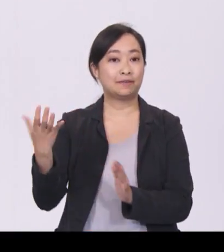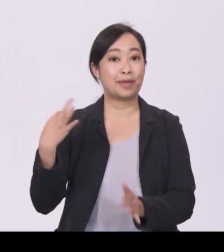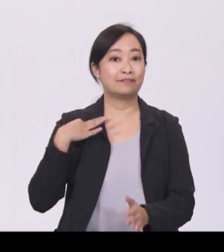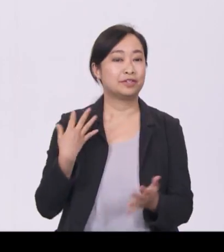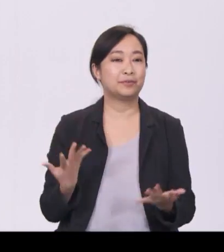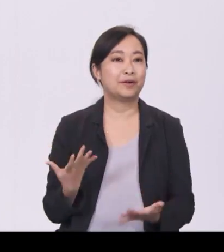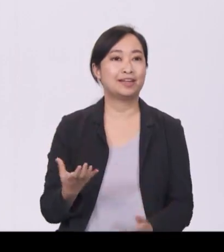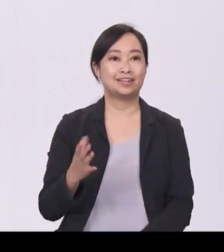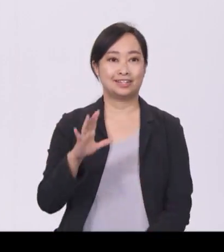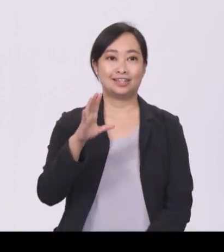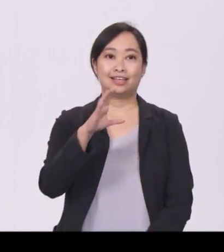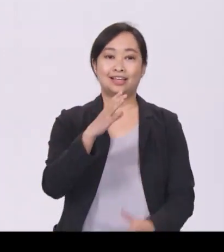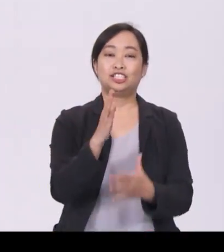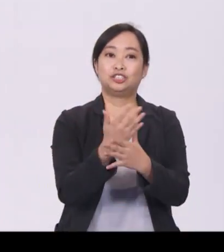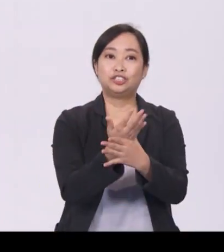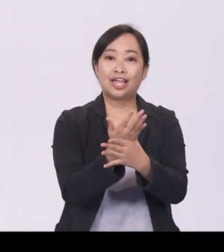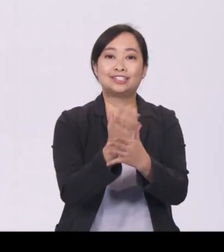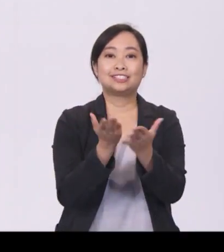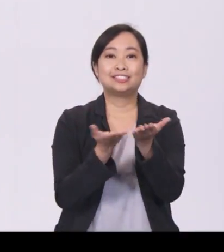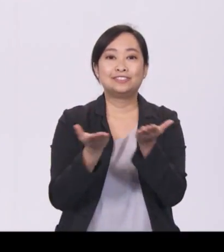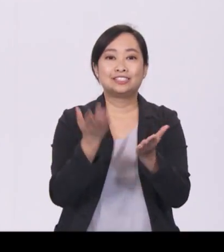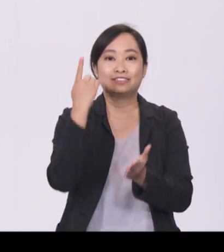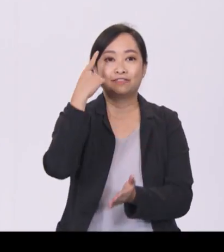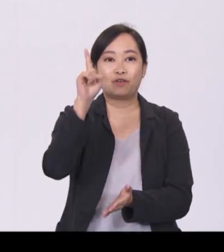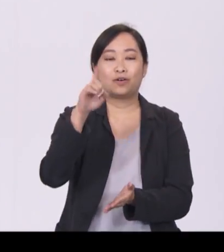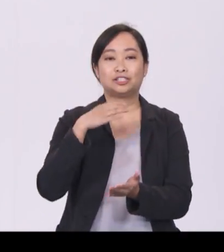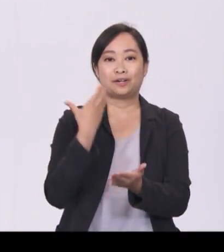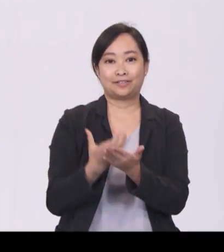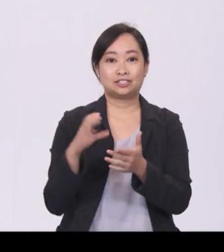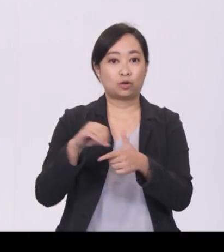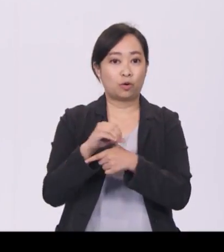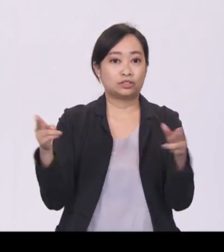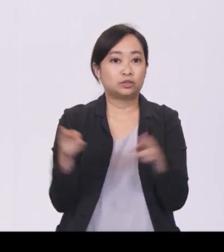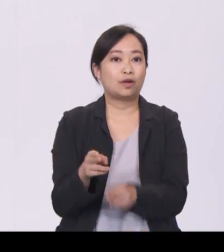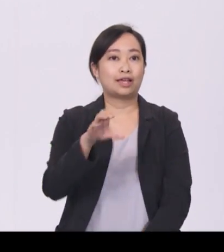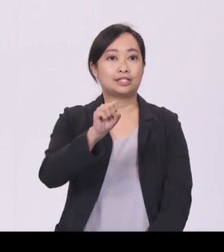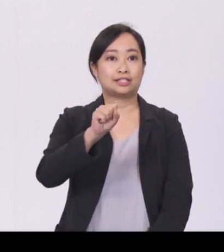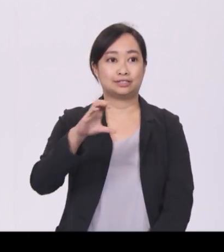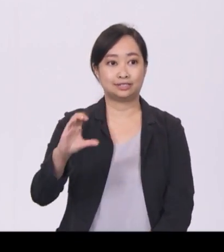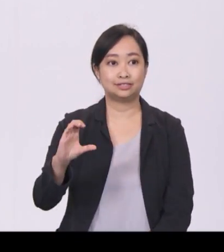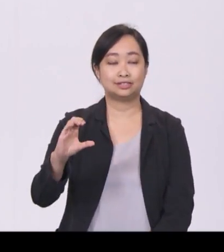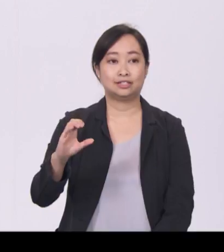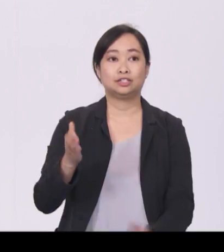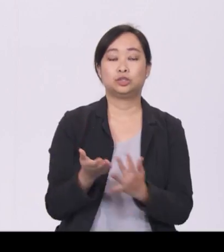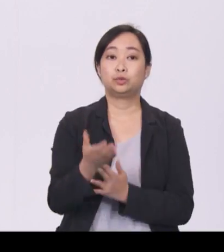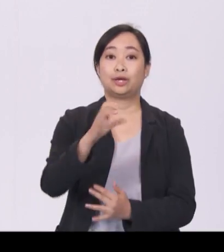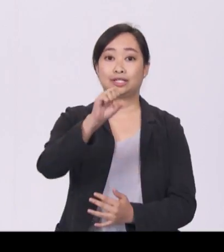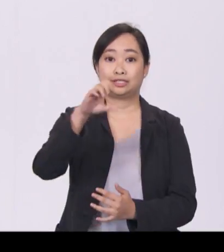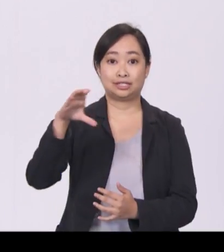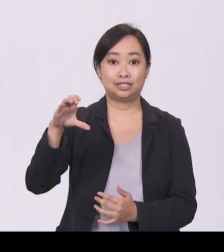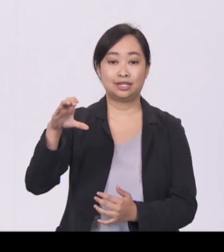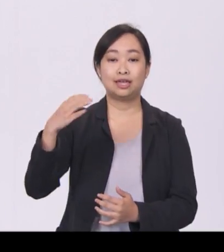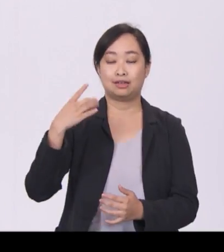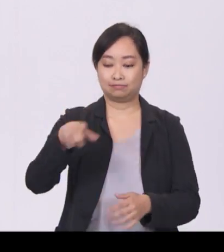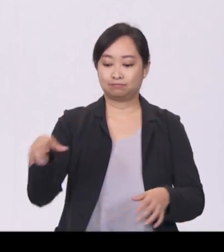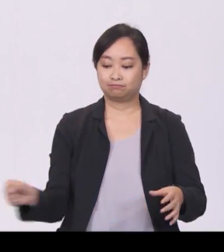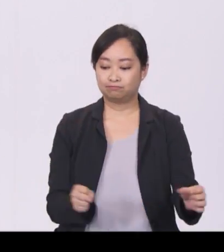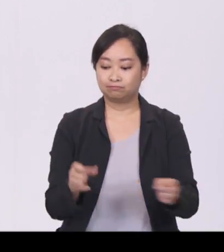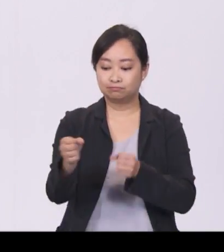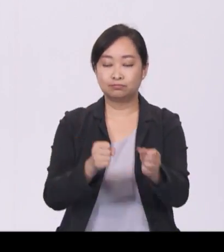for Charities, or SSC. Through SSC, accounting firms provide pro bono services such as reviews